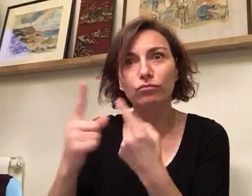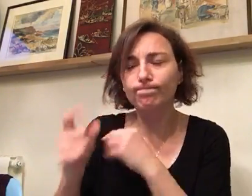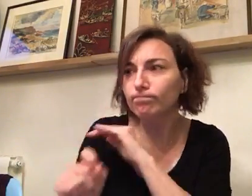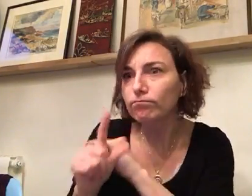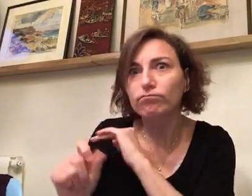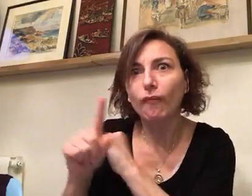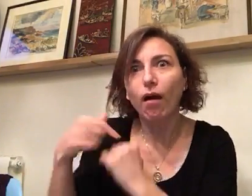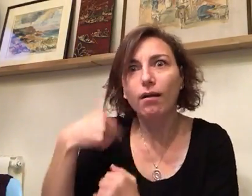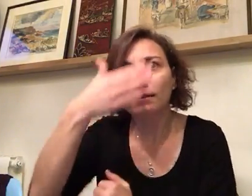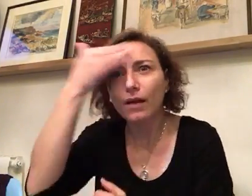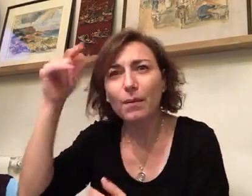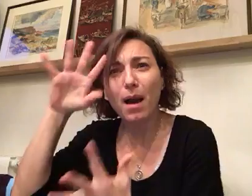Perfect.